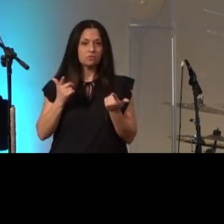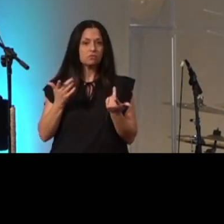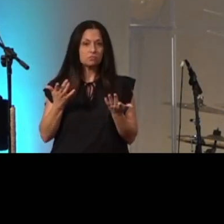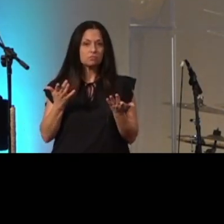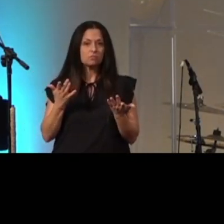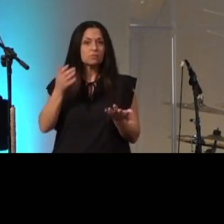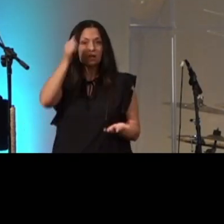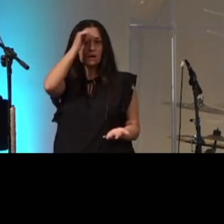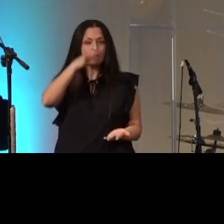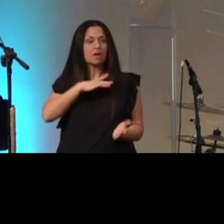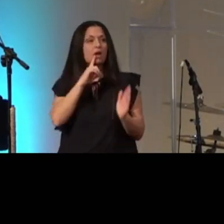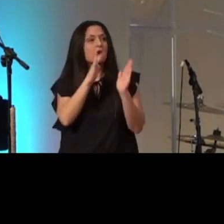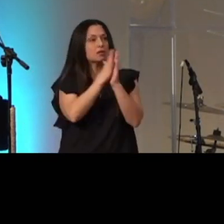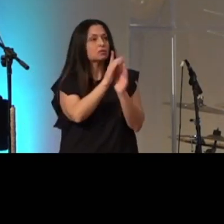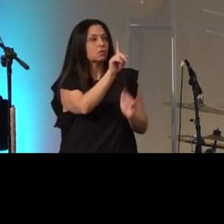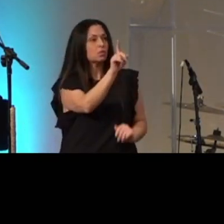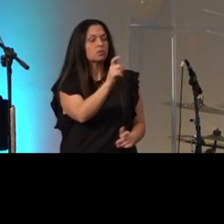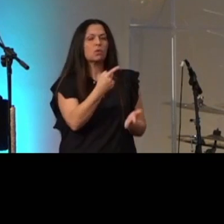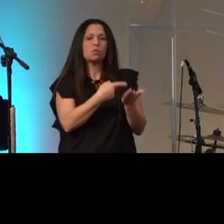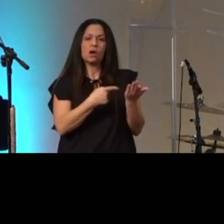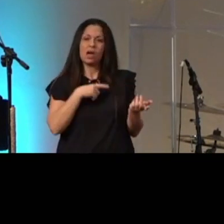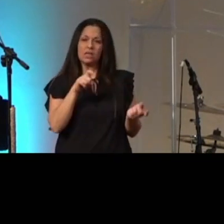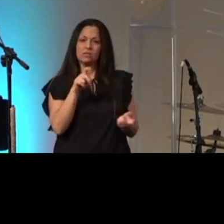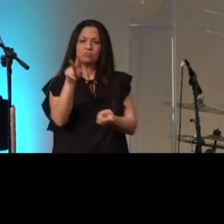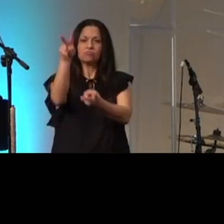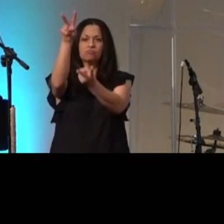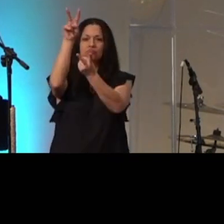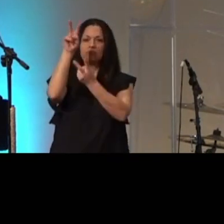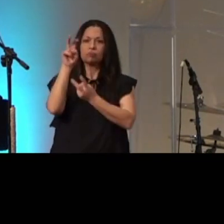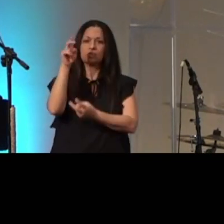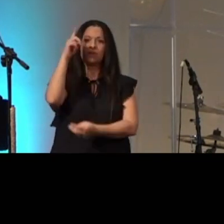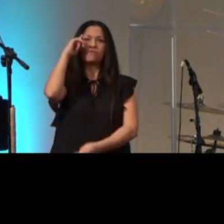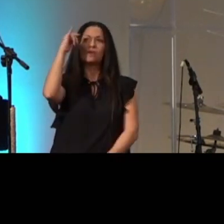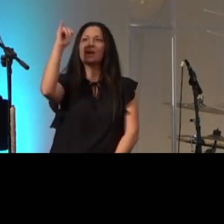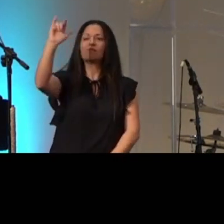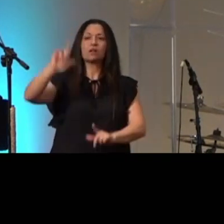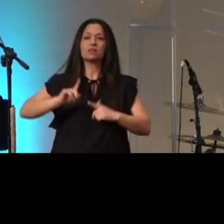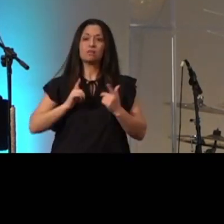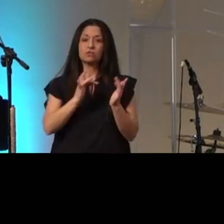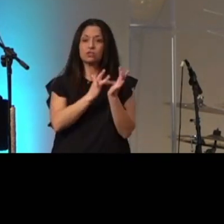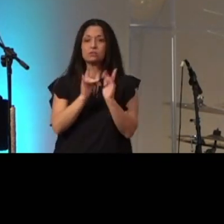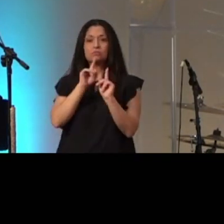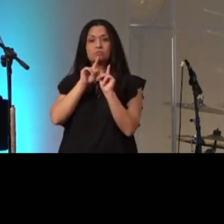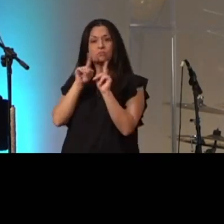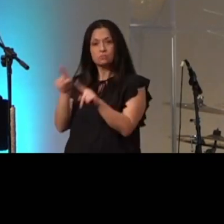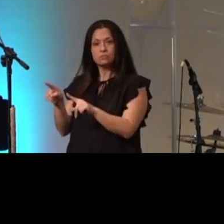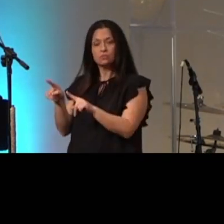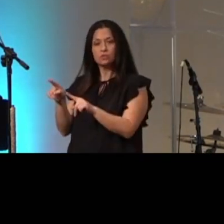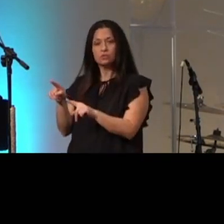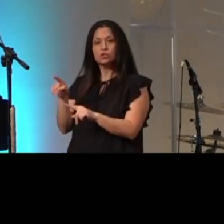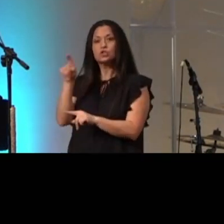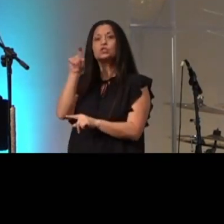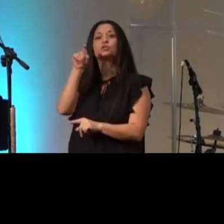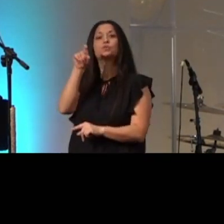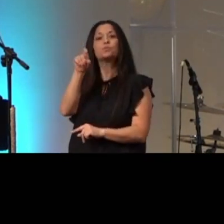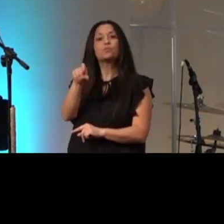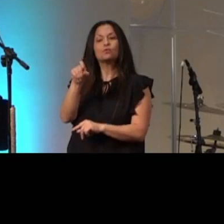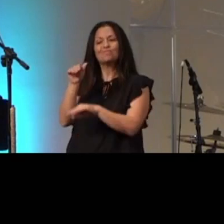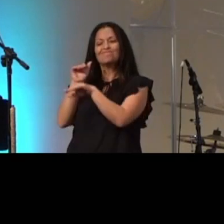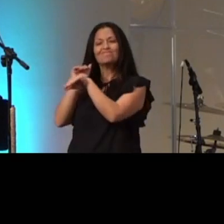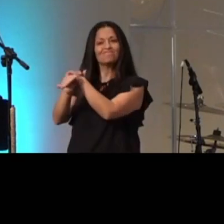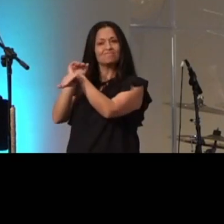the guy asked him a question what must I do to inherit eternal life Jesus gives him an answer which was supposed to prompt